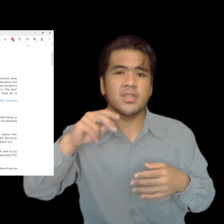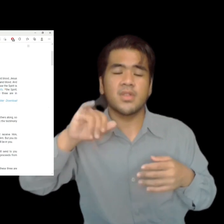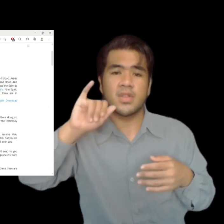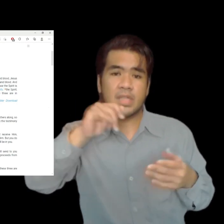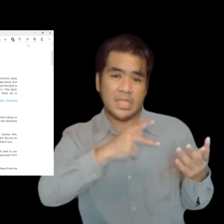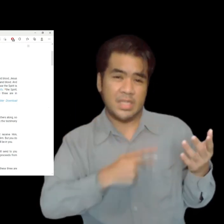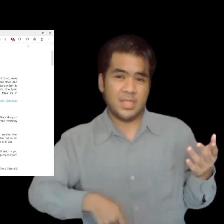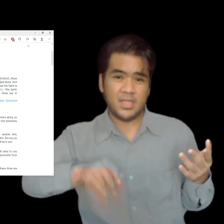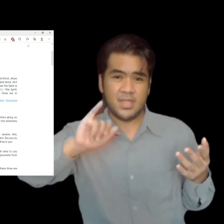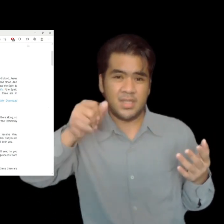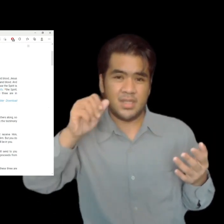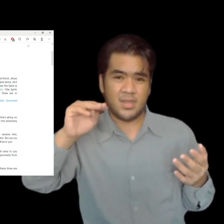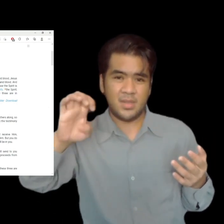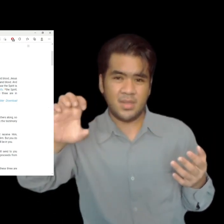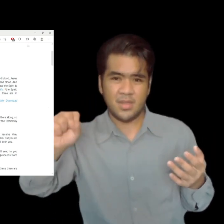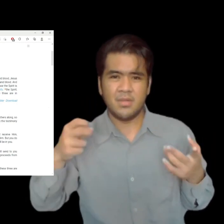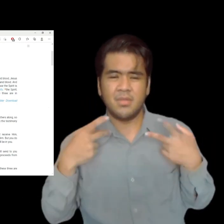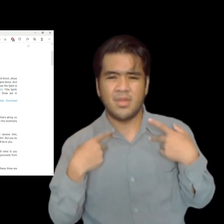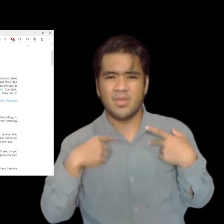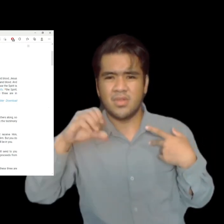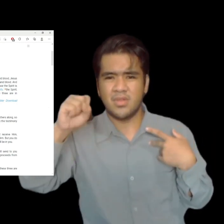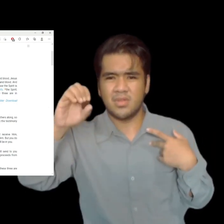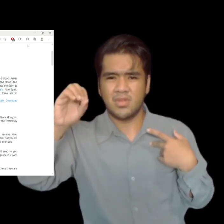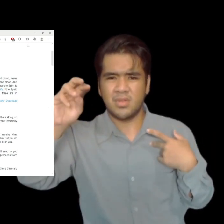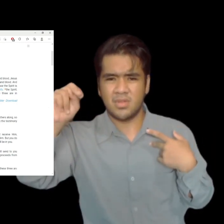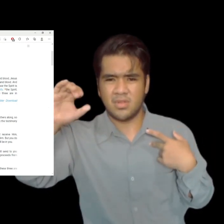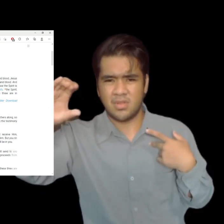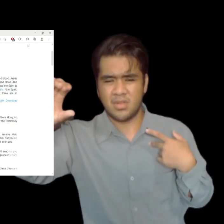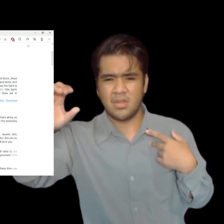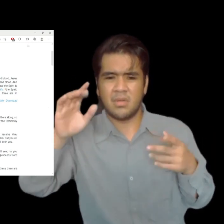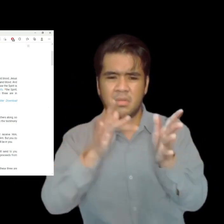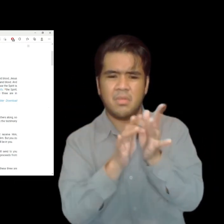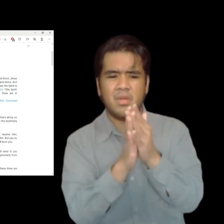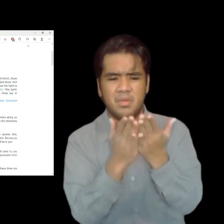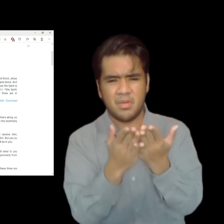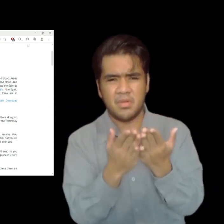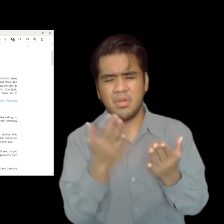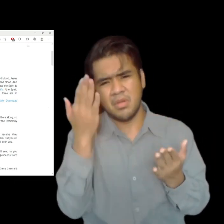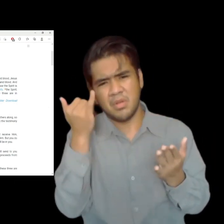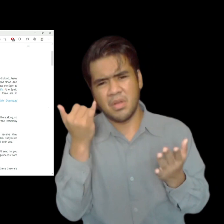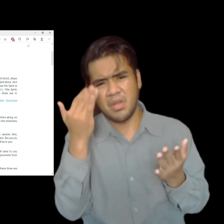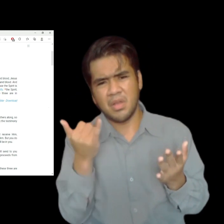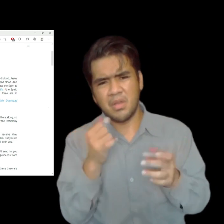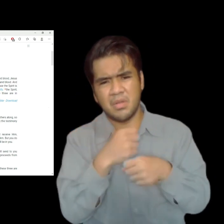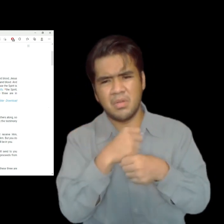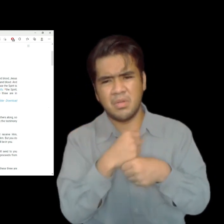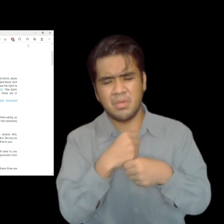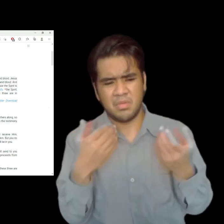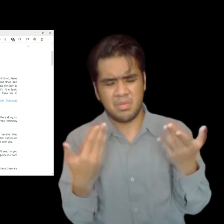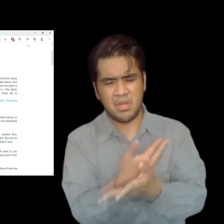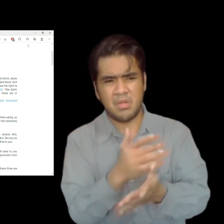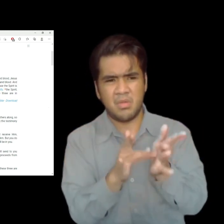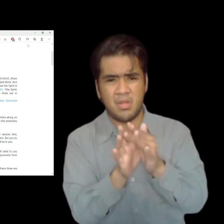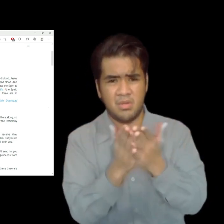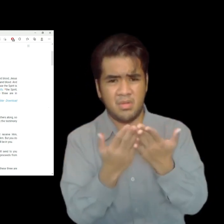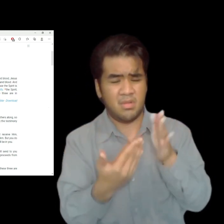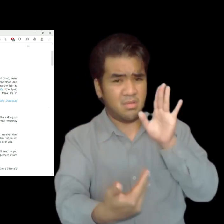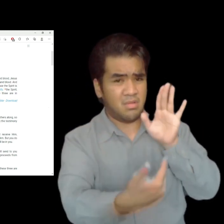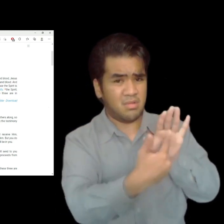compare 1 John chapter 5 verse 7 of the King James Version to all the other translations, you will notice that they omitted the phrase about the